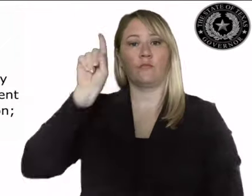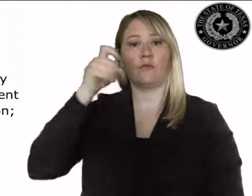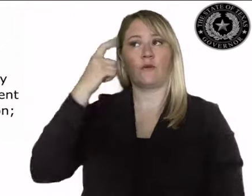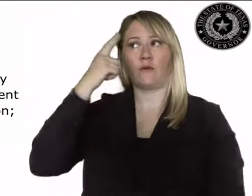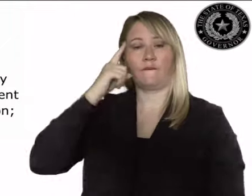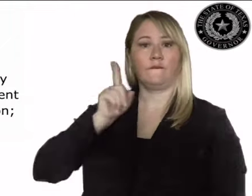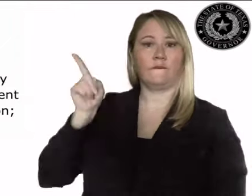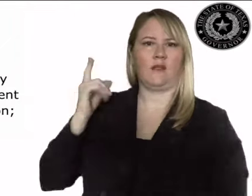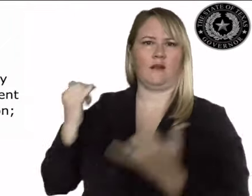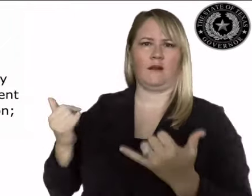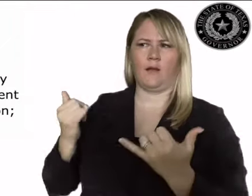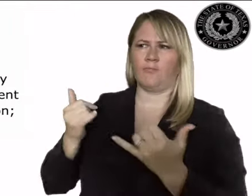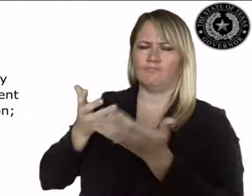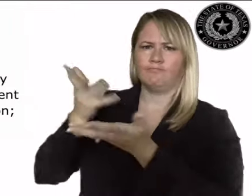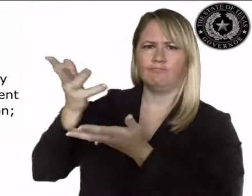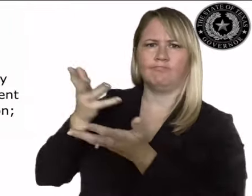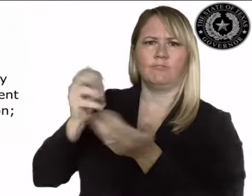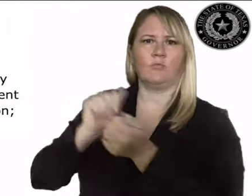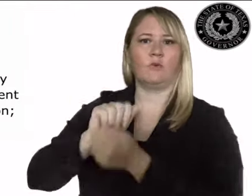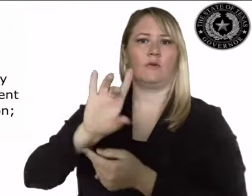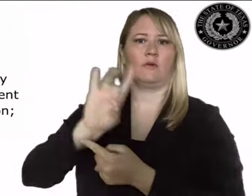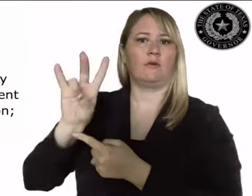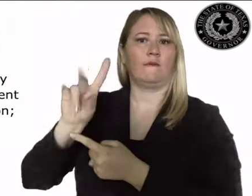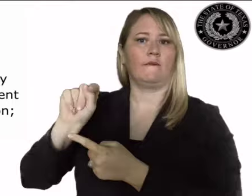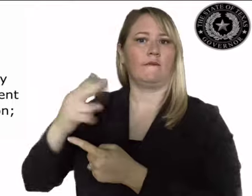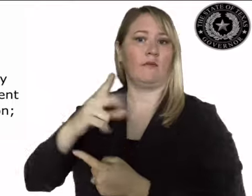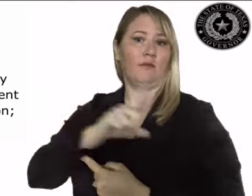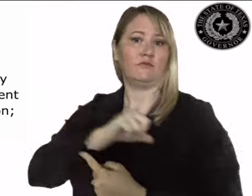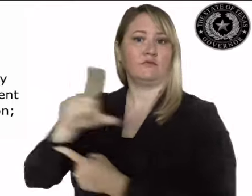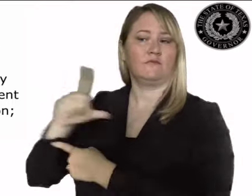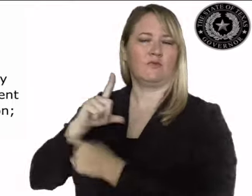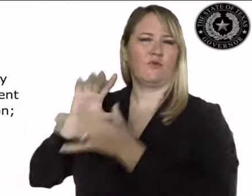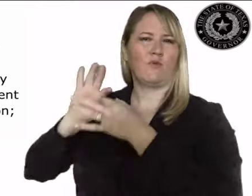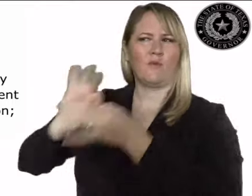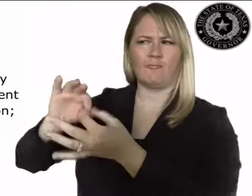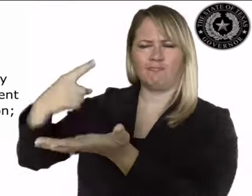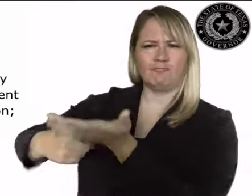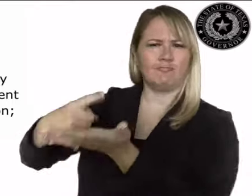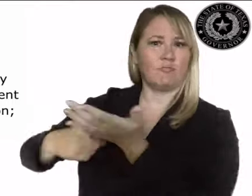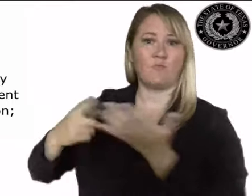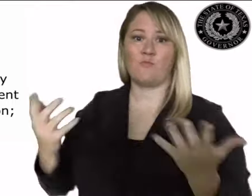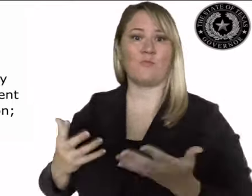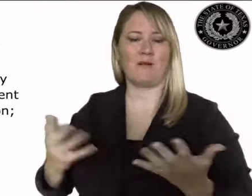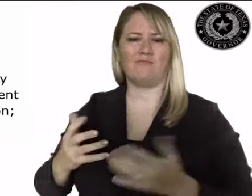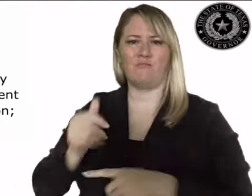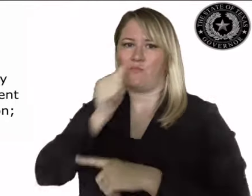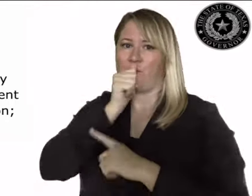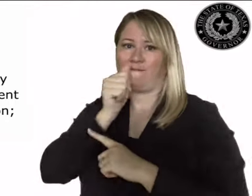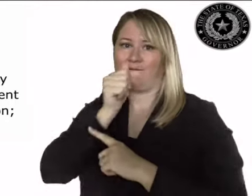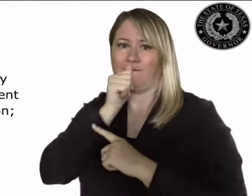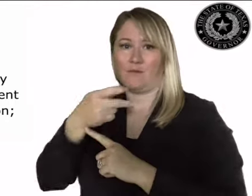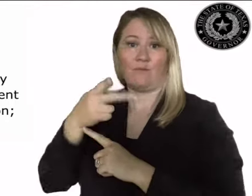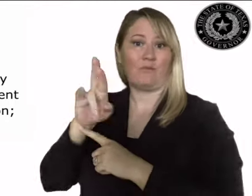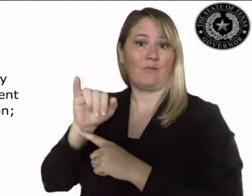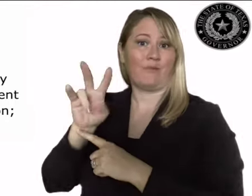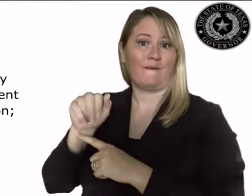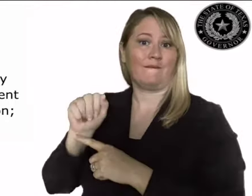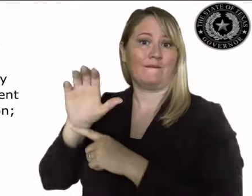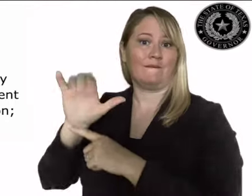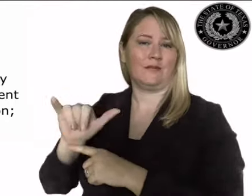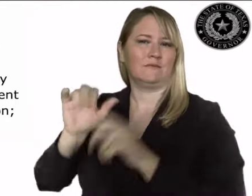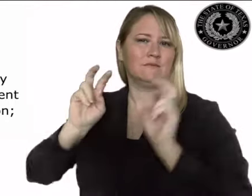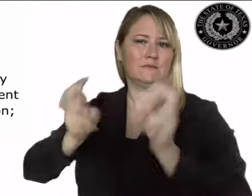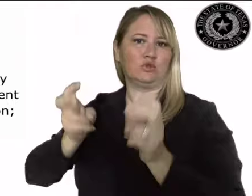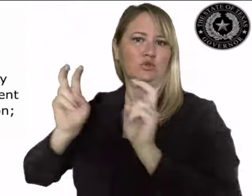Whereas, I request that the 87th Legislature address this important privacy issue in the current legislative